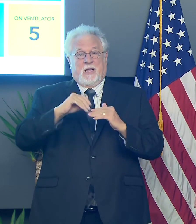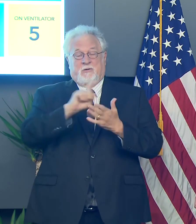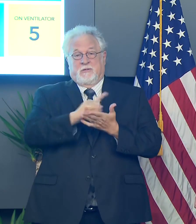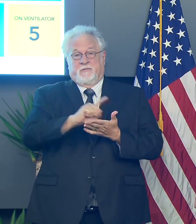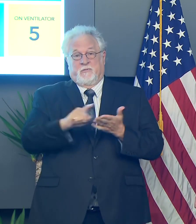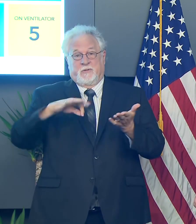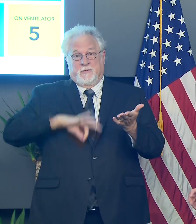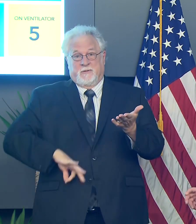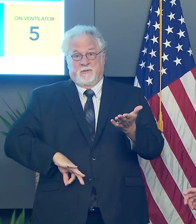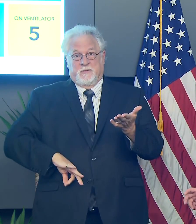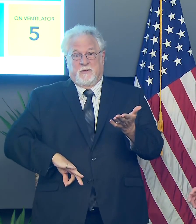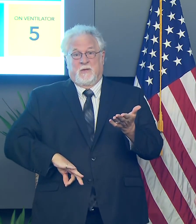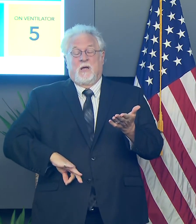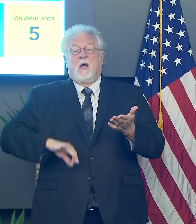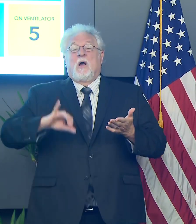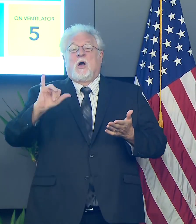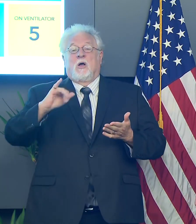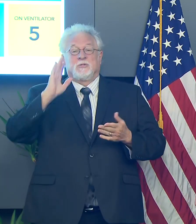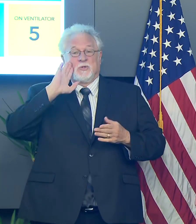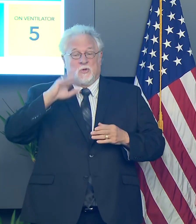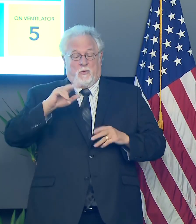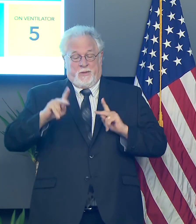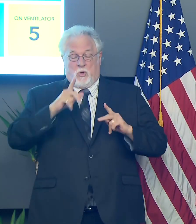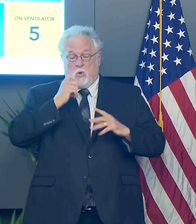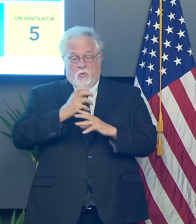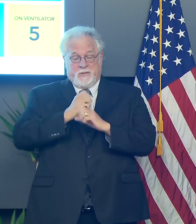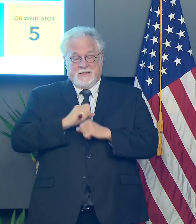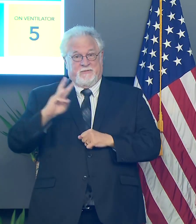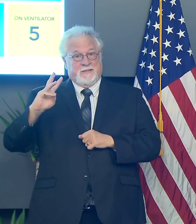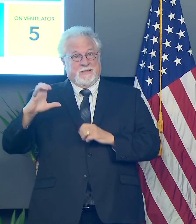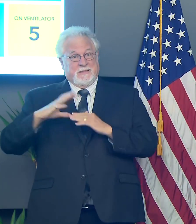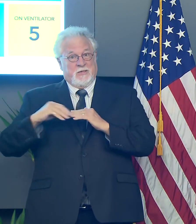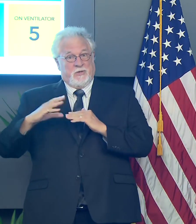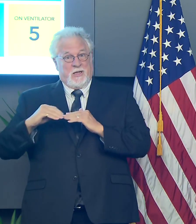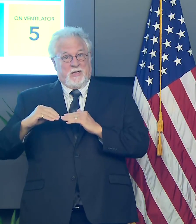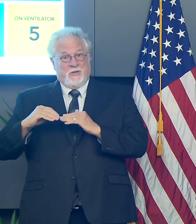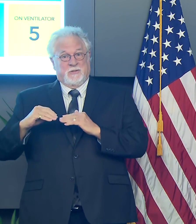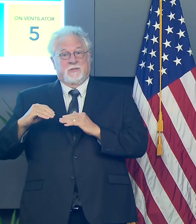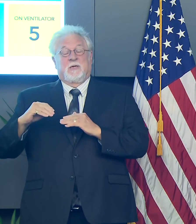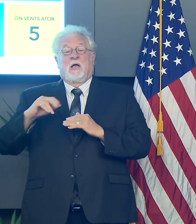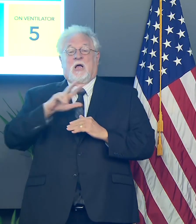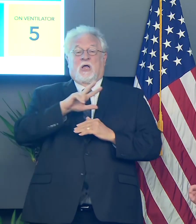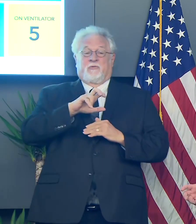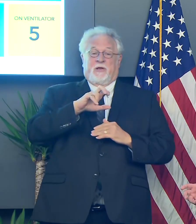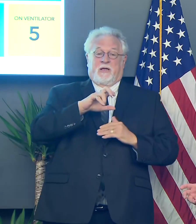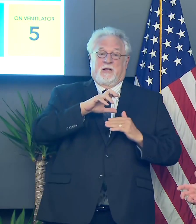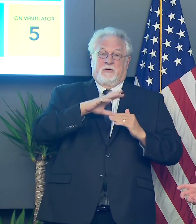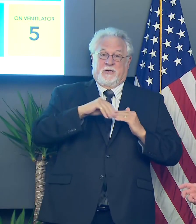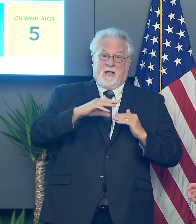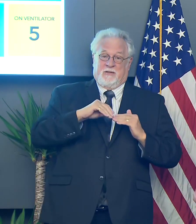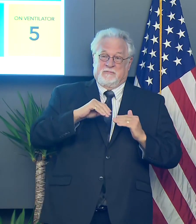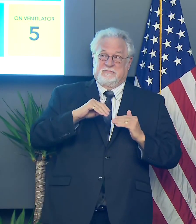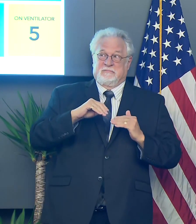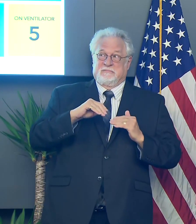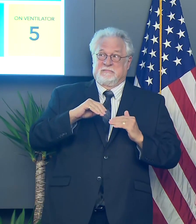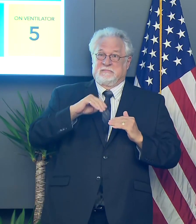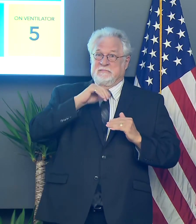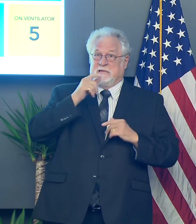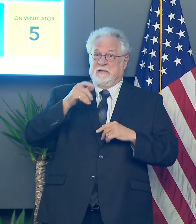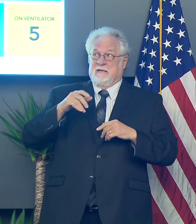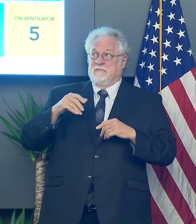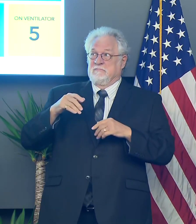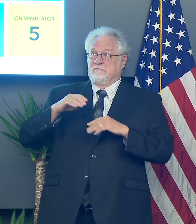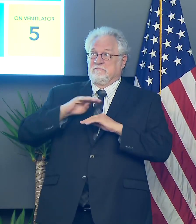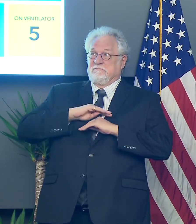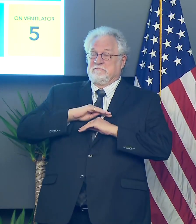weekly benefit. We also know that for individuals who will receive these $600, that $300 is not going to fully substitute that. Um, it